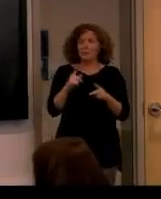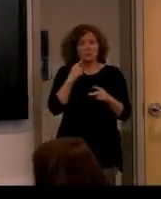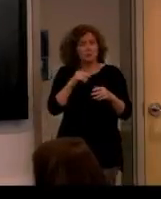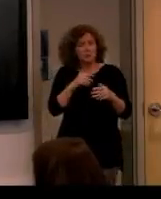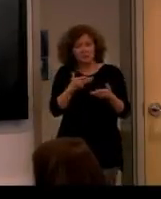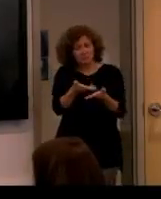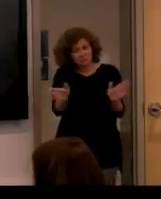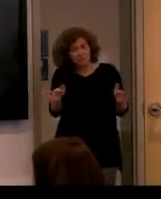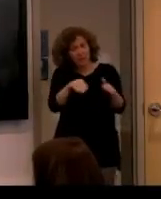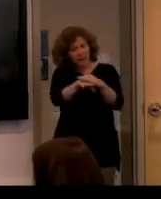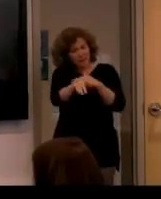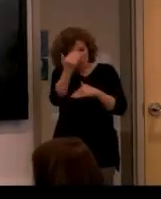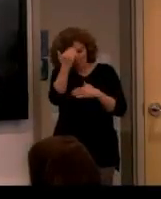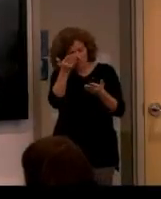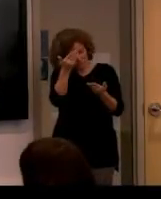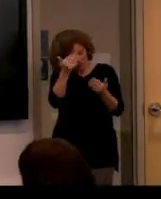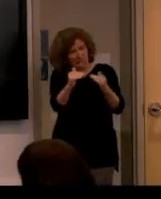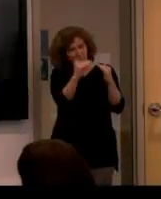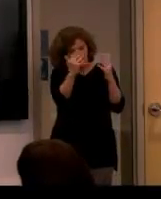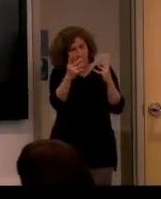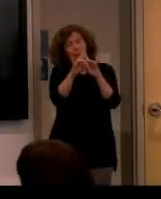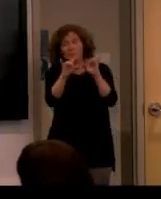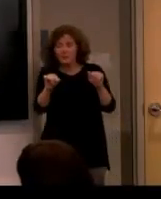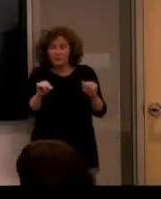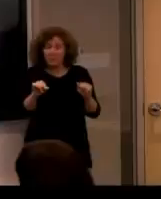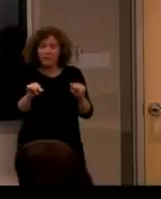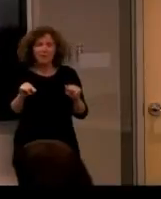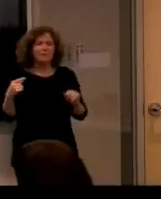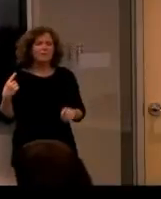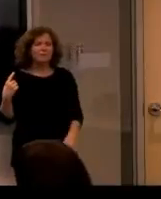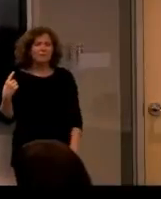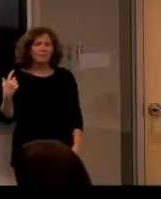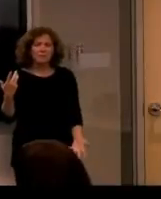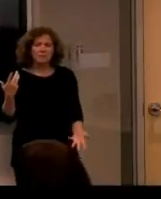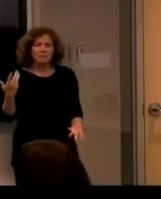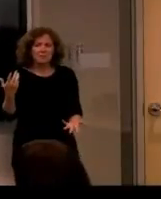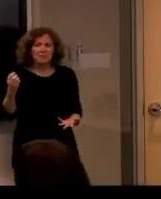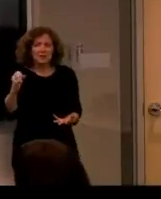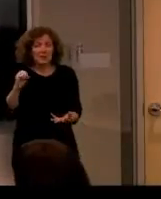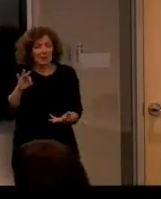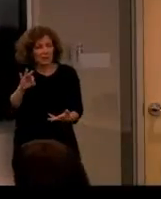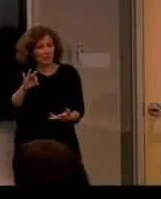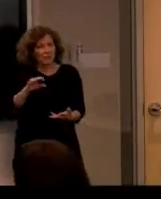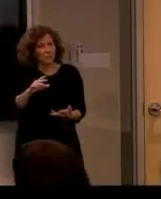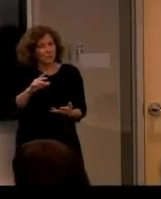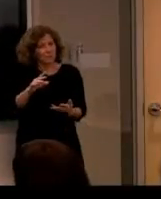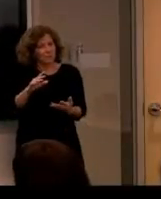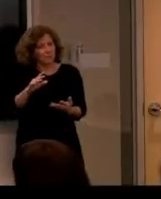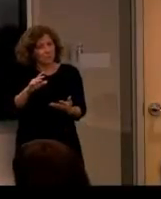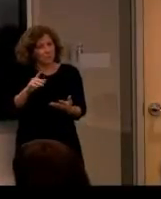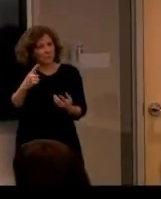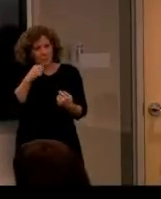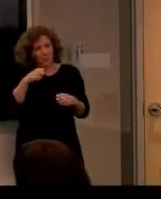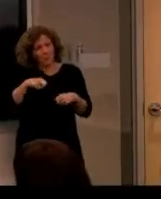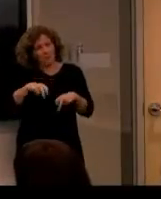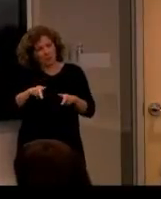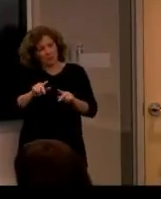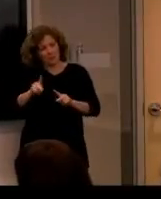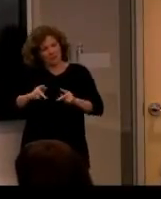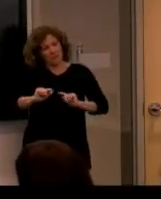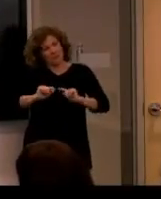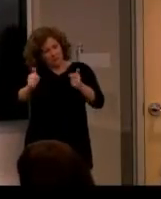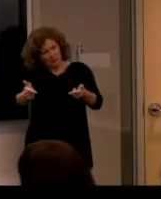to knowledge but equally what's the point if we're not going to let people